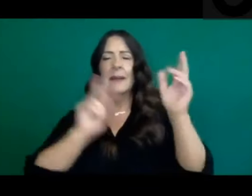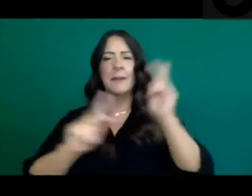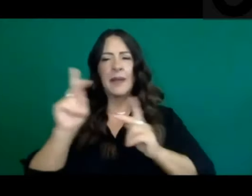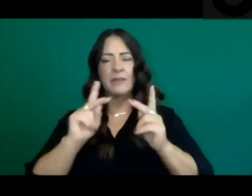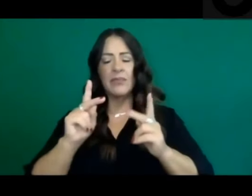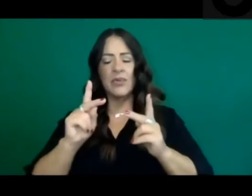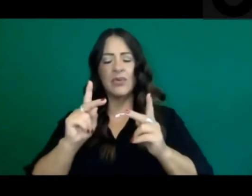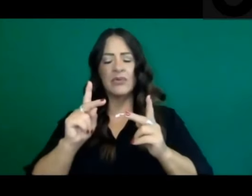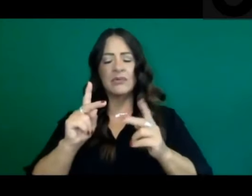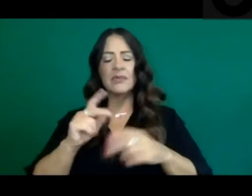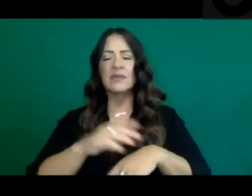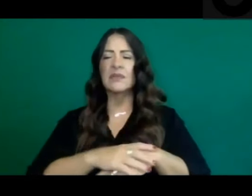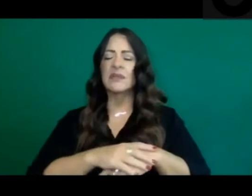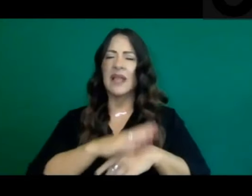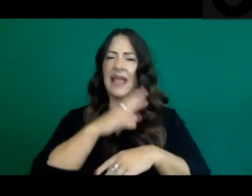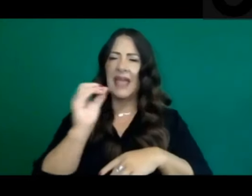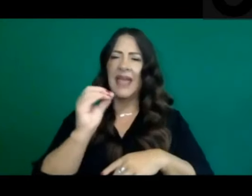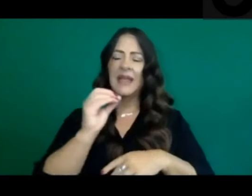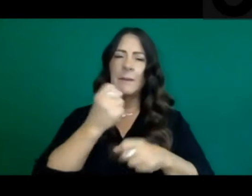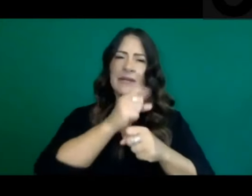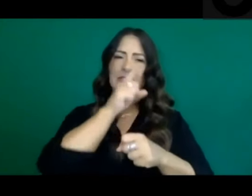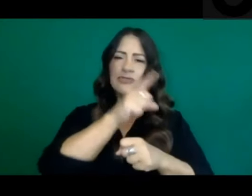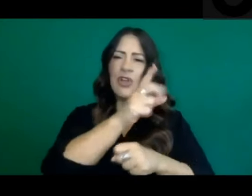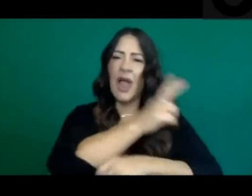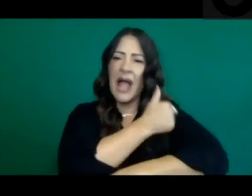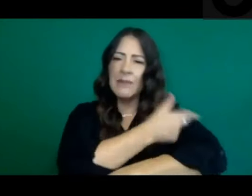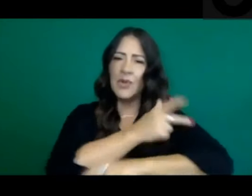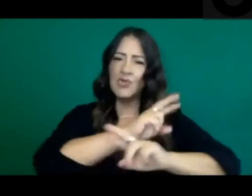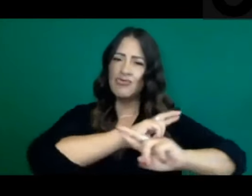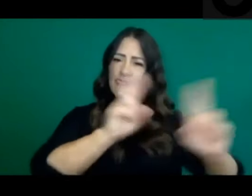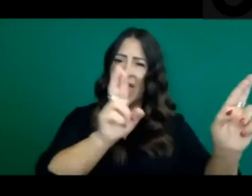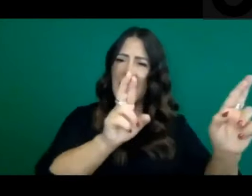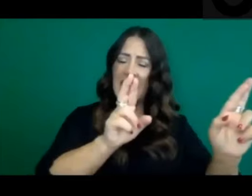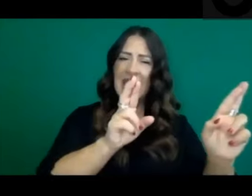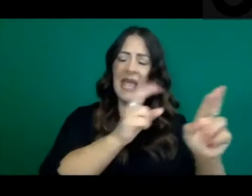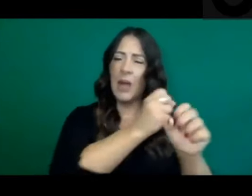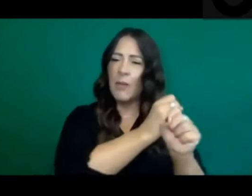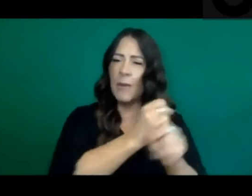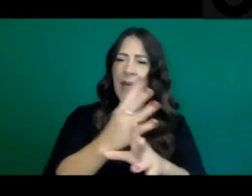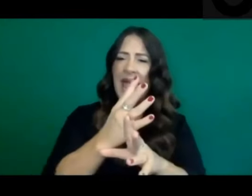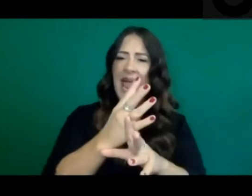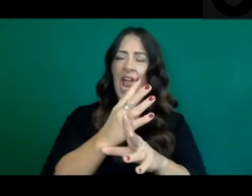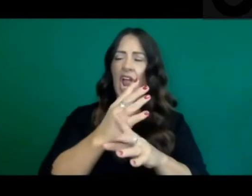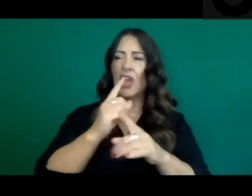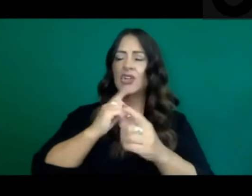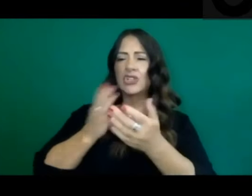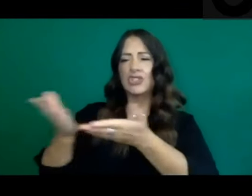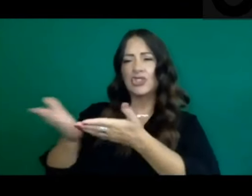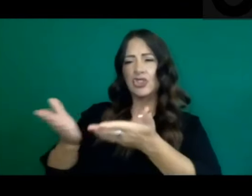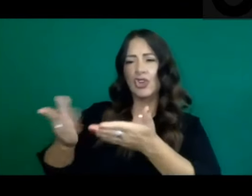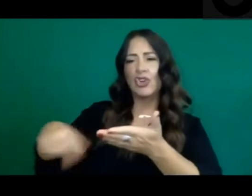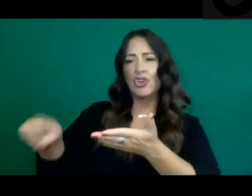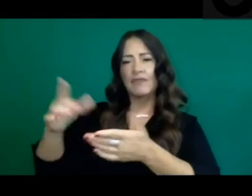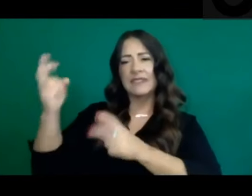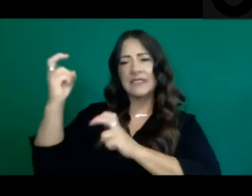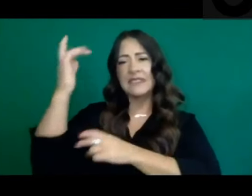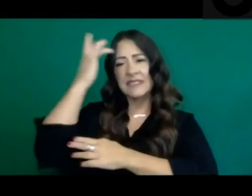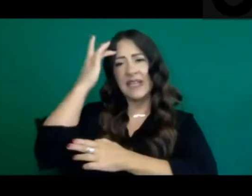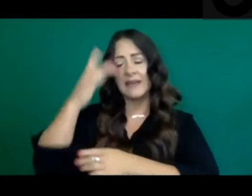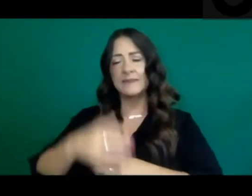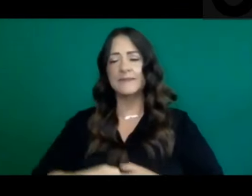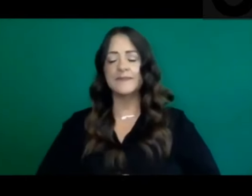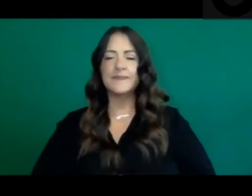really as strong as it can be are things we are working hard to secure now. So again,